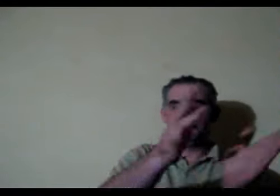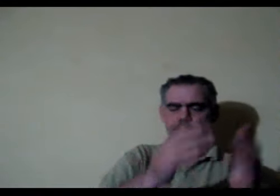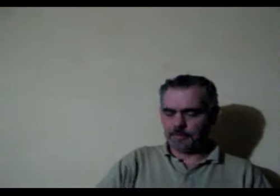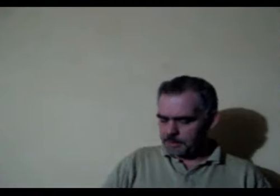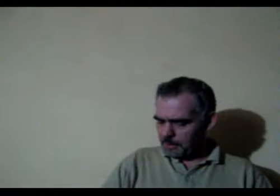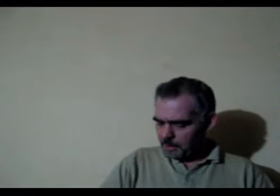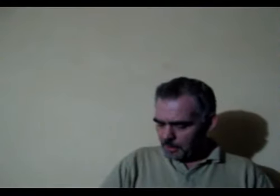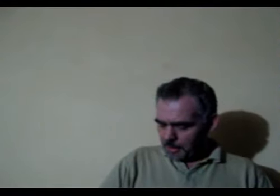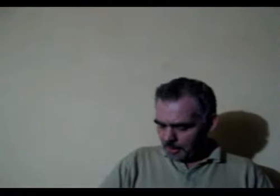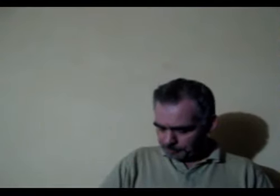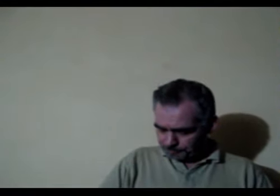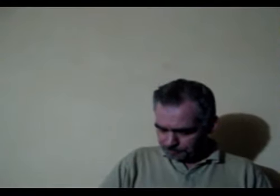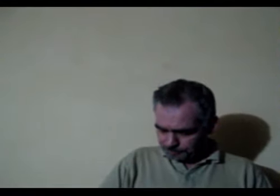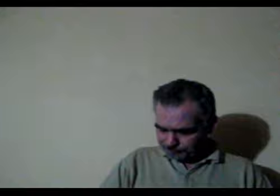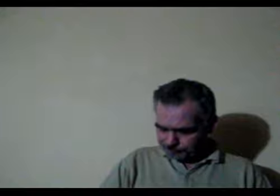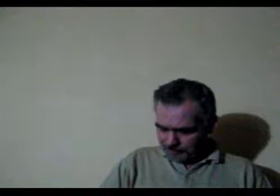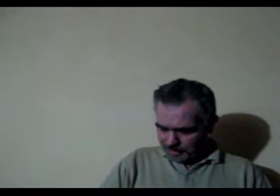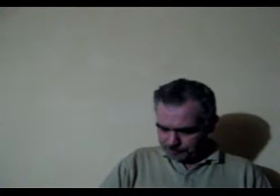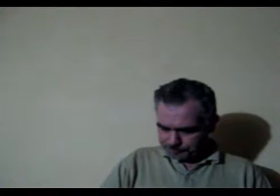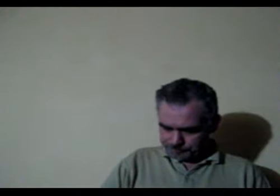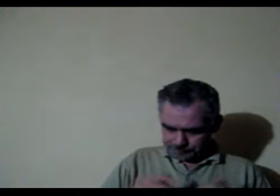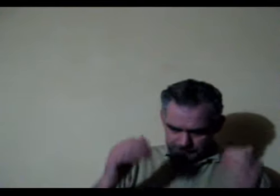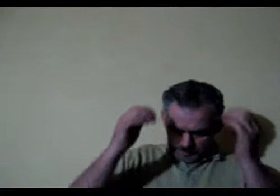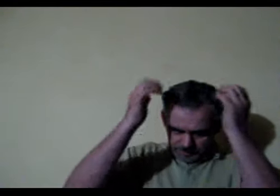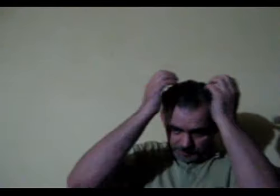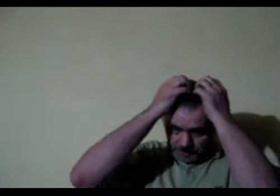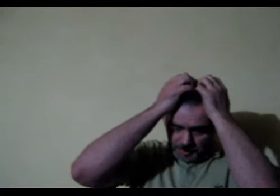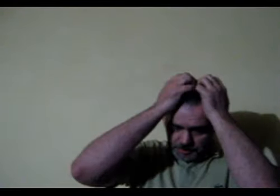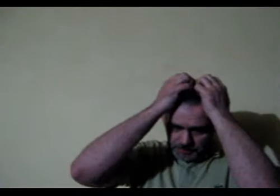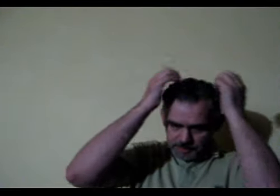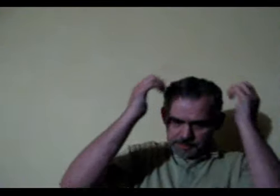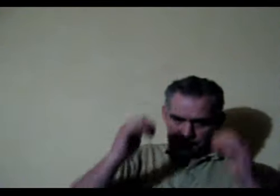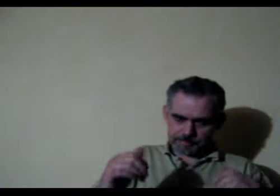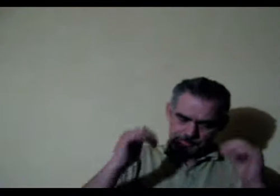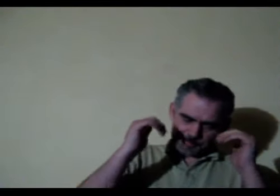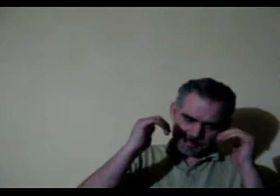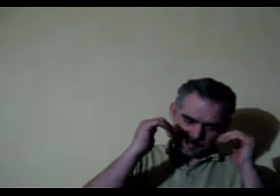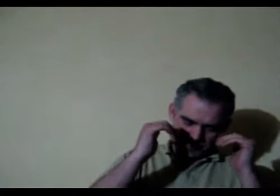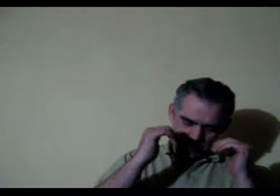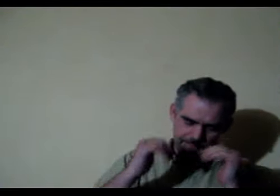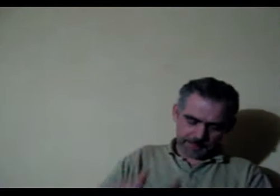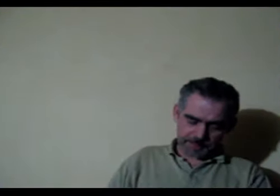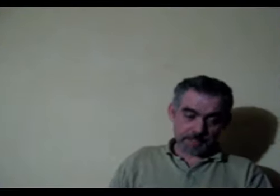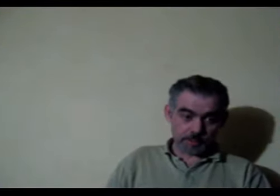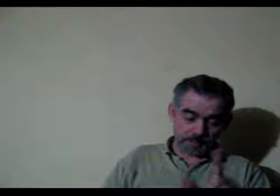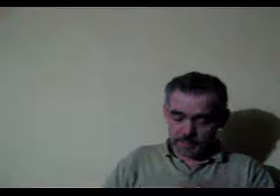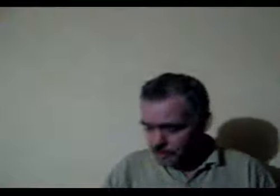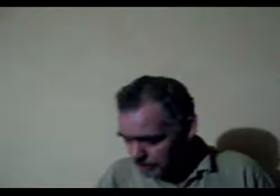of deviating um yeah the two hemispheres in this article it's an